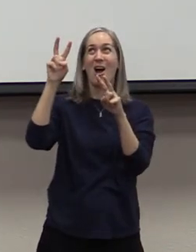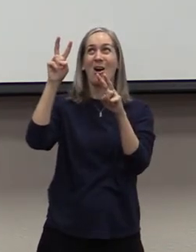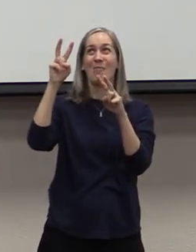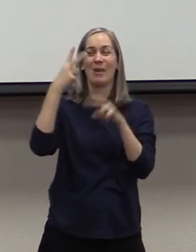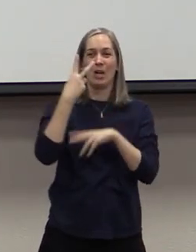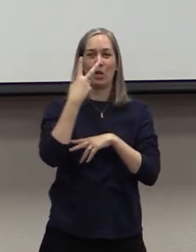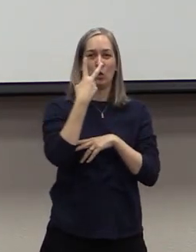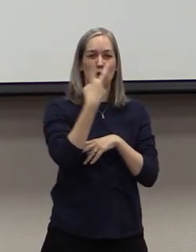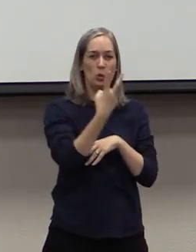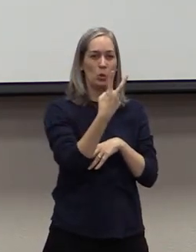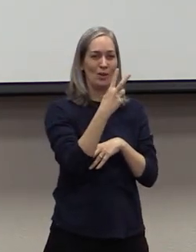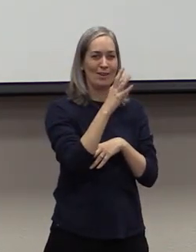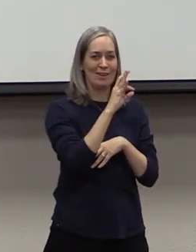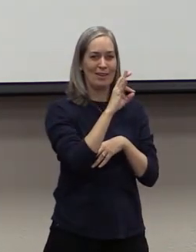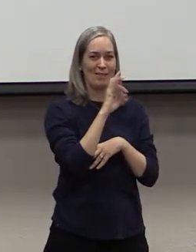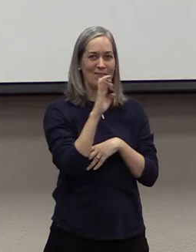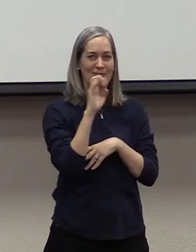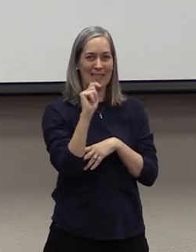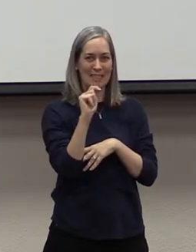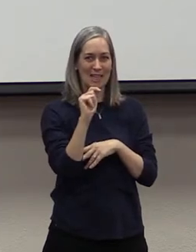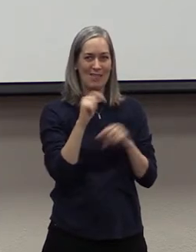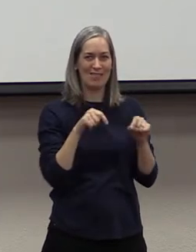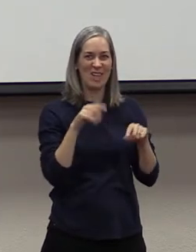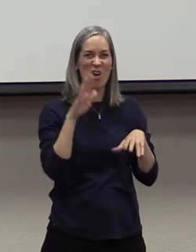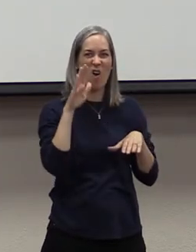feet on the ground. Amen.